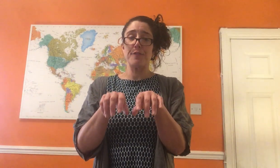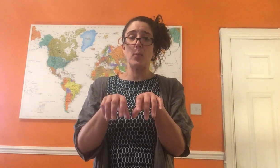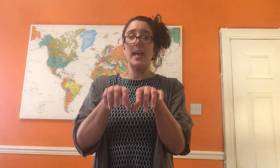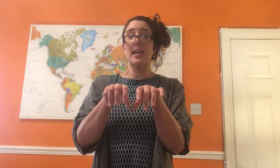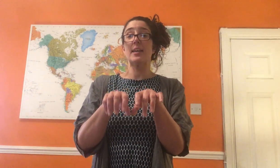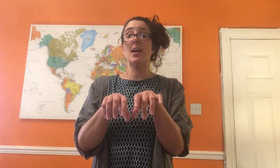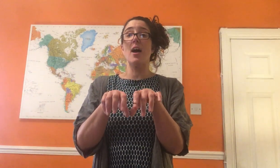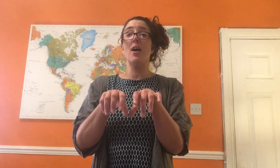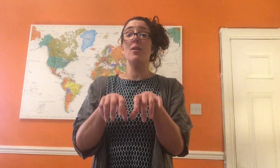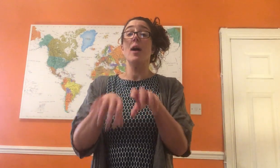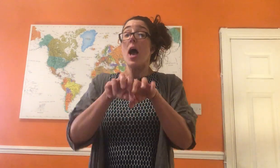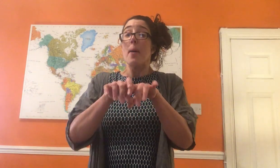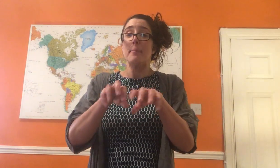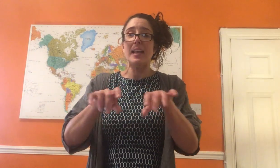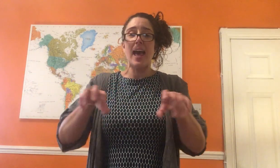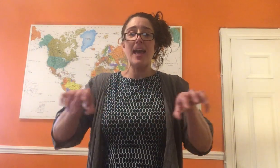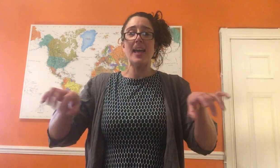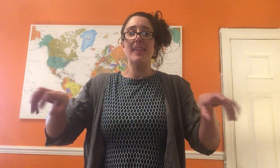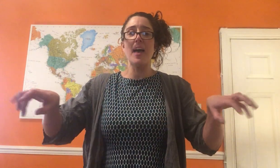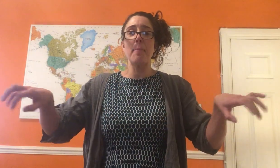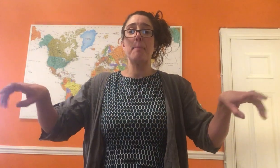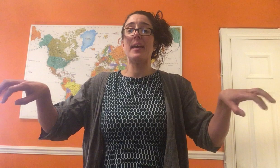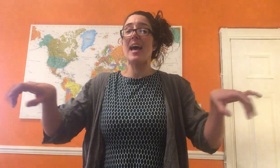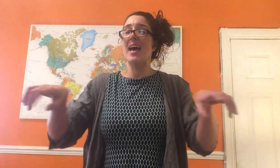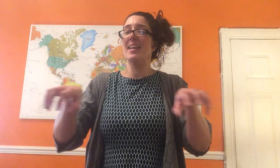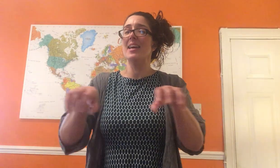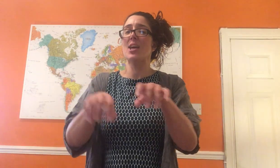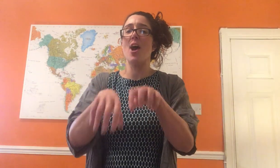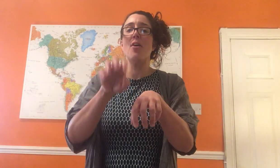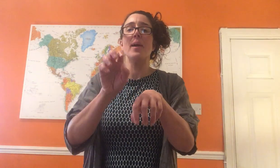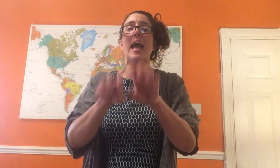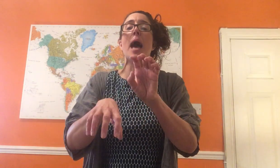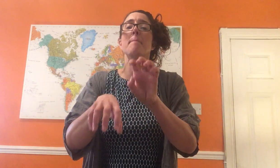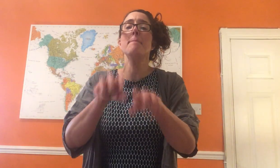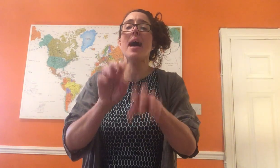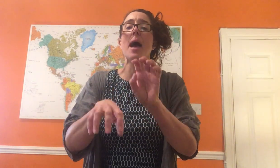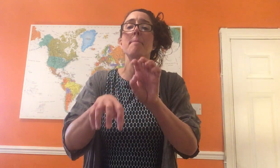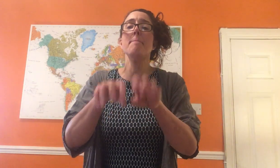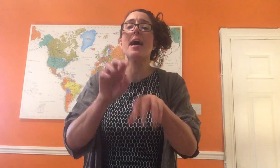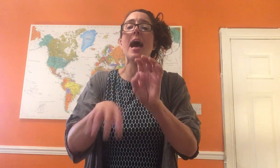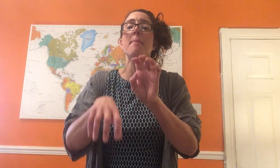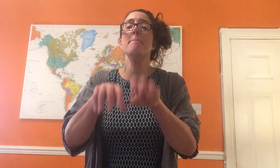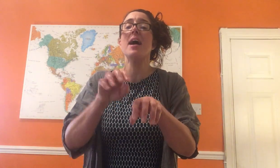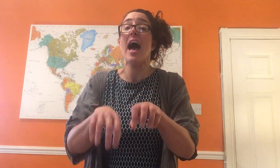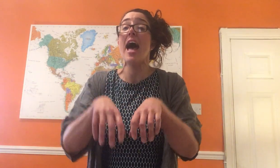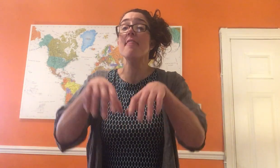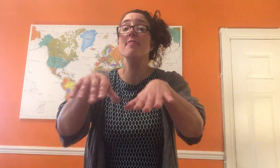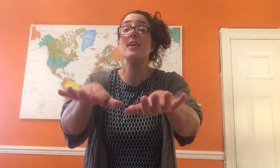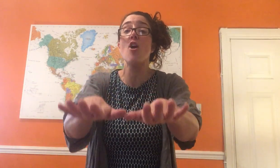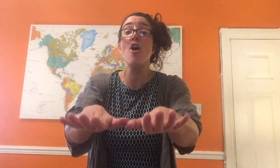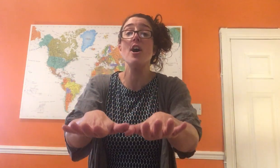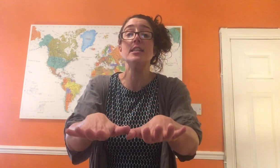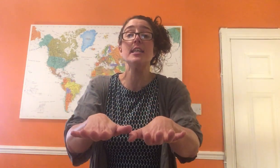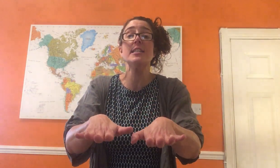we go. Playing the piano, going hammer, hammer, hammer. And the audience